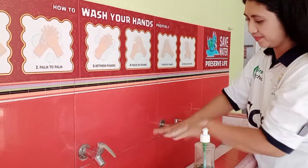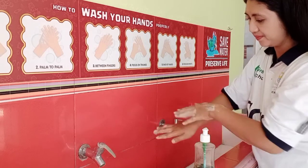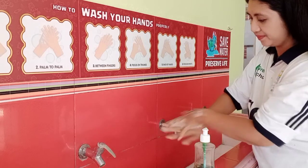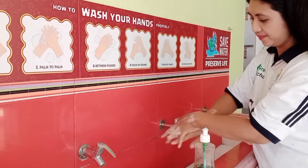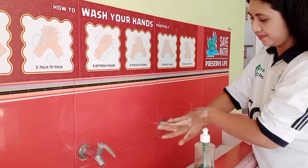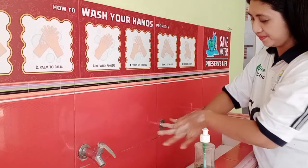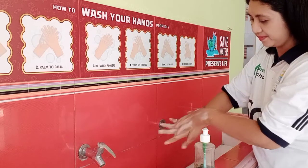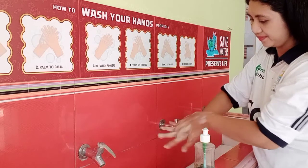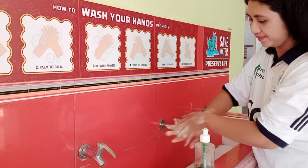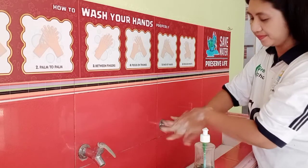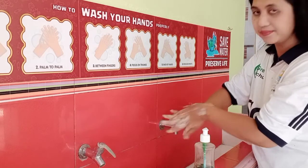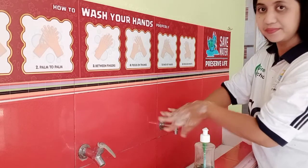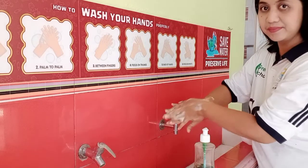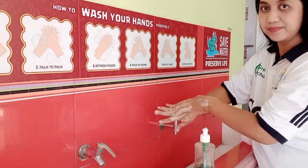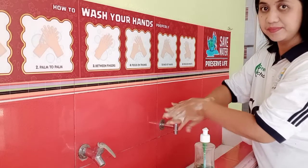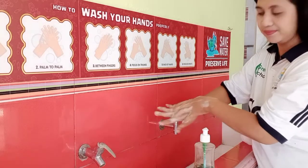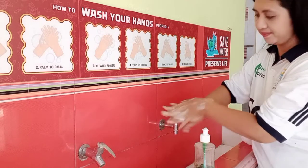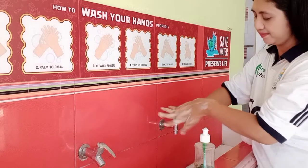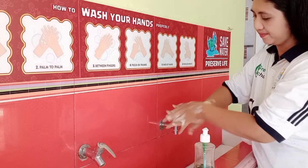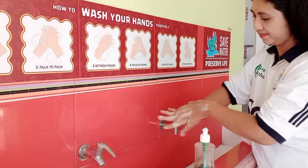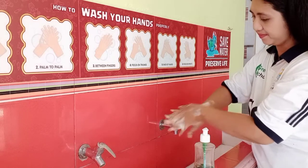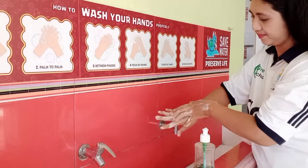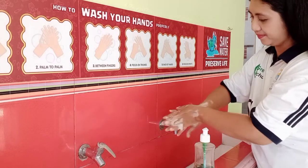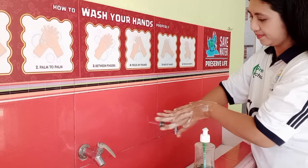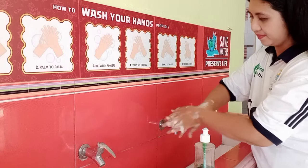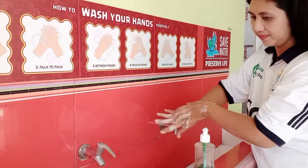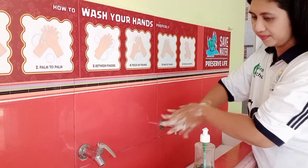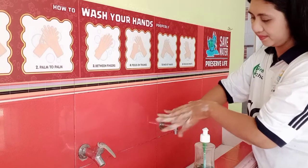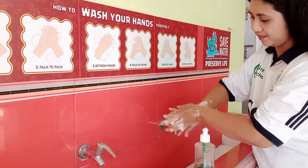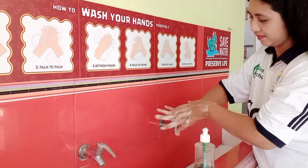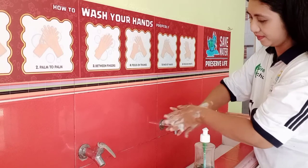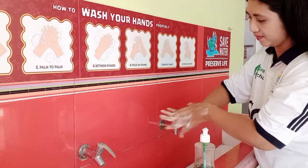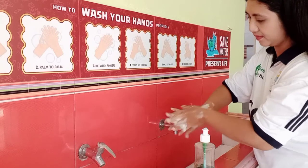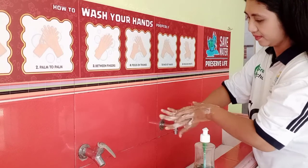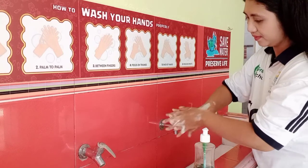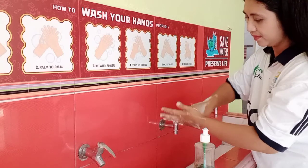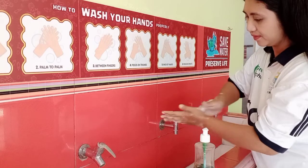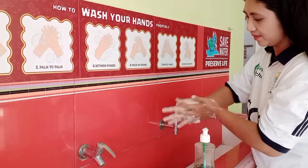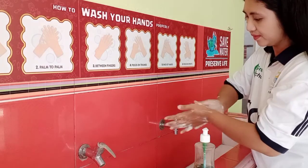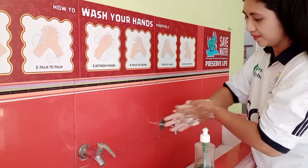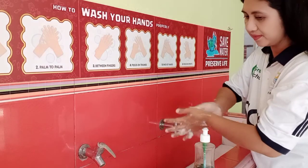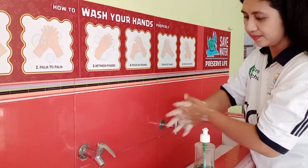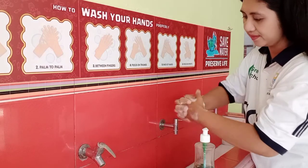our left hand, and to right. Step 3, rub hands palm to palm,